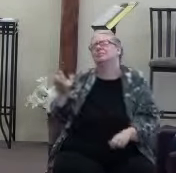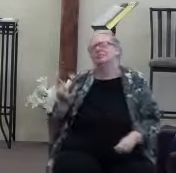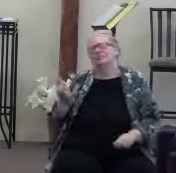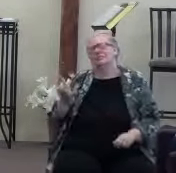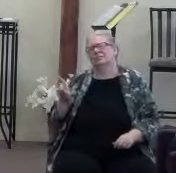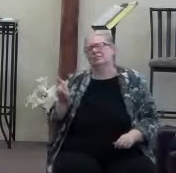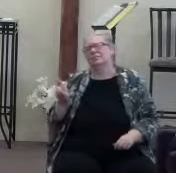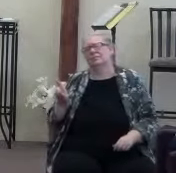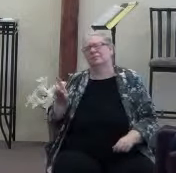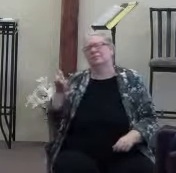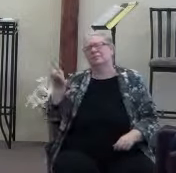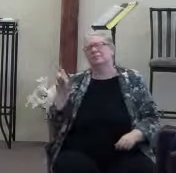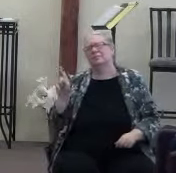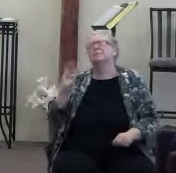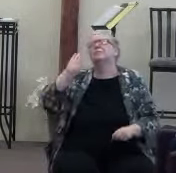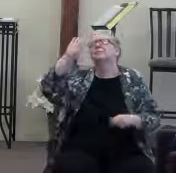They are your friends.